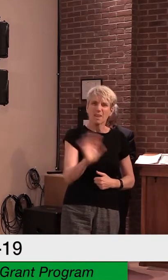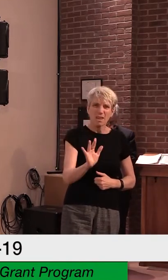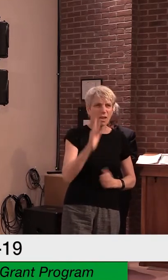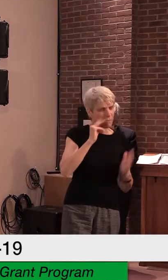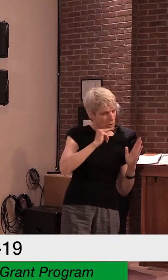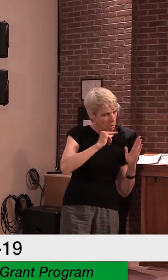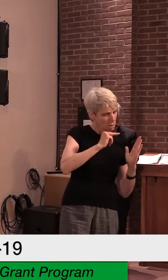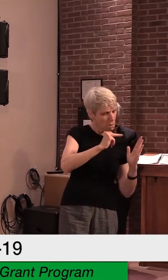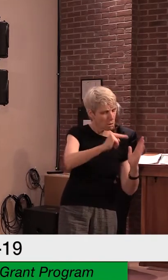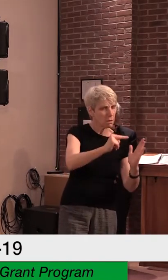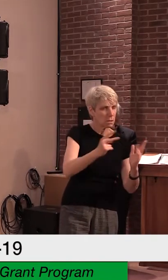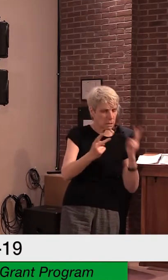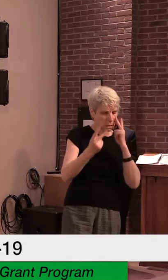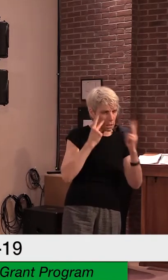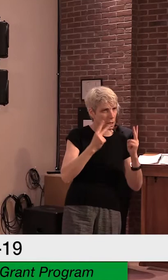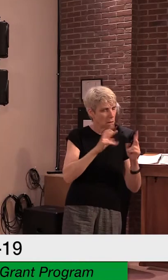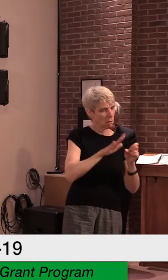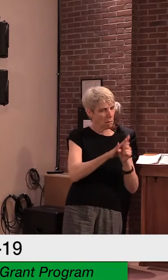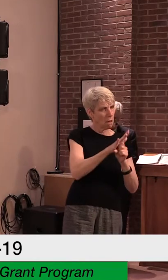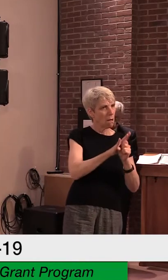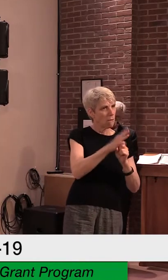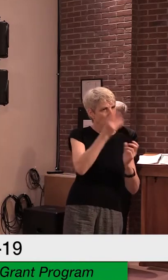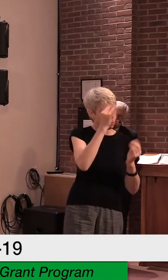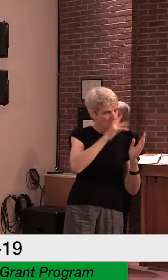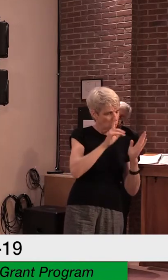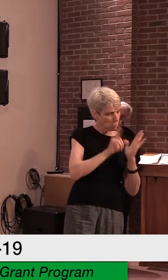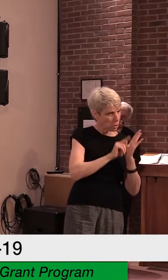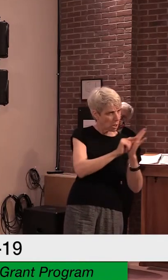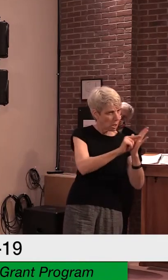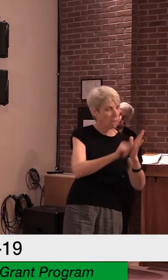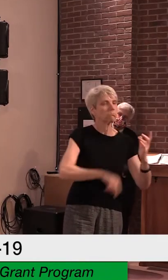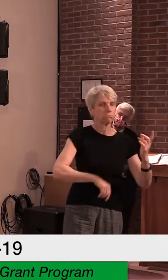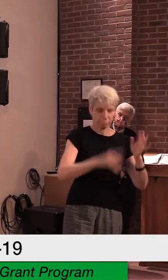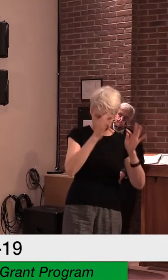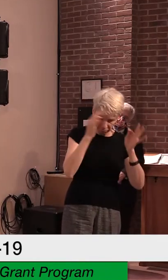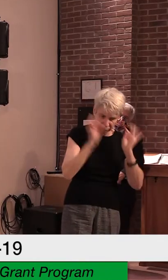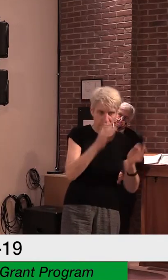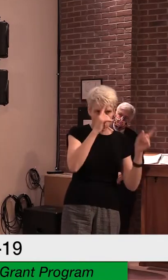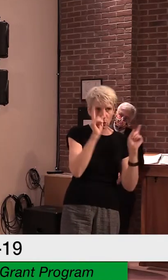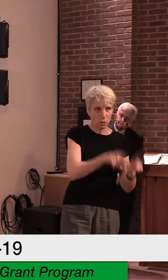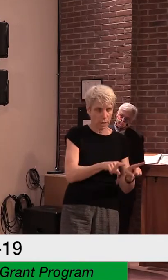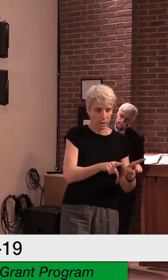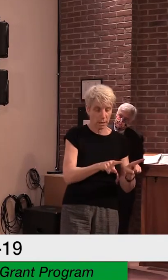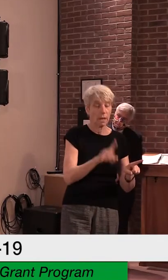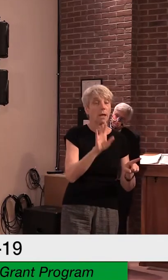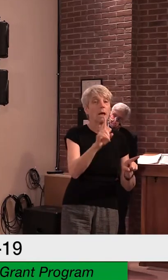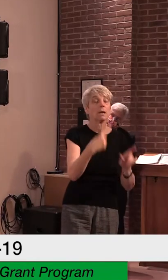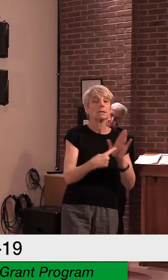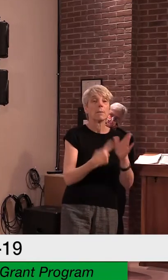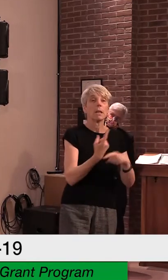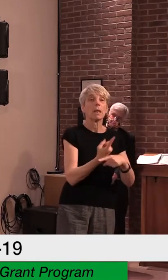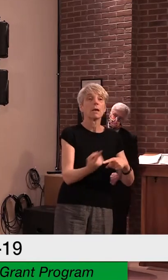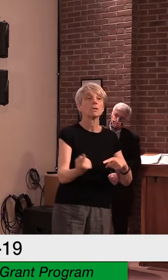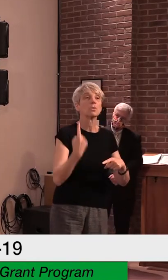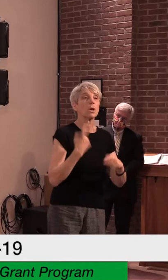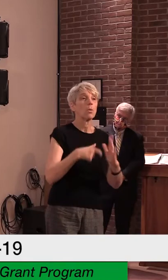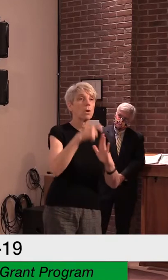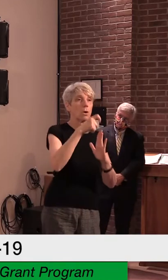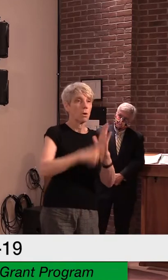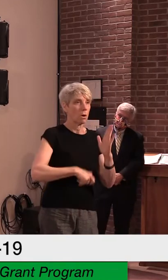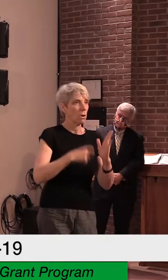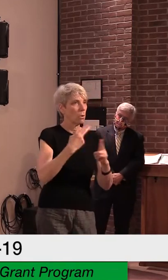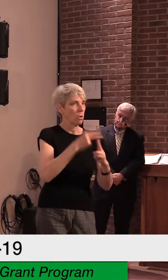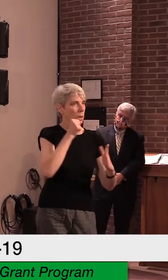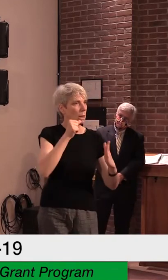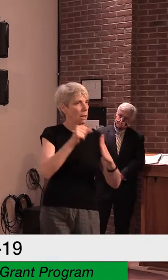of view. There was a research letter published in JAMA Pediatrics last week that is the